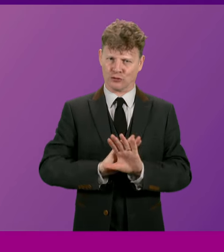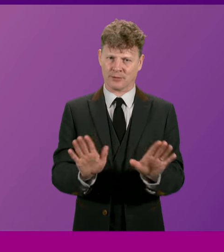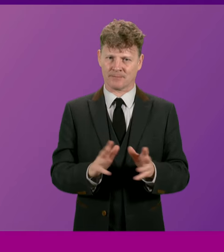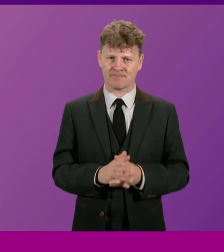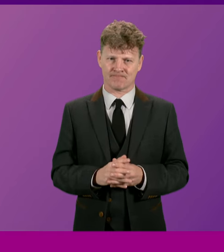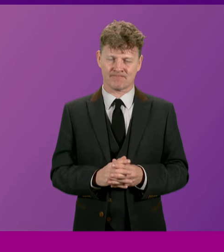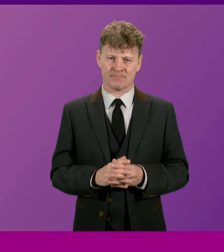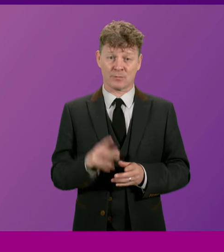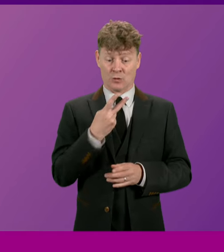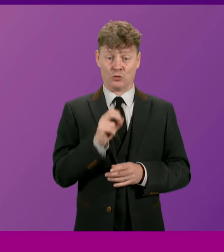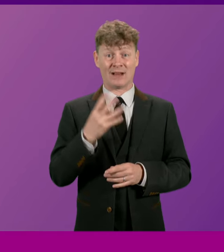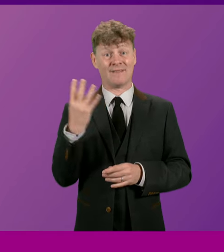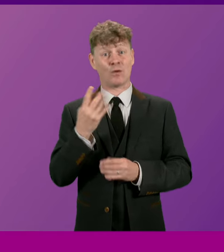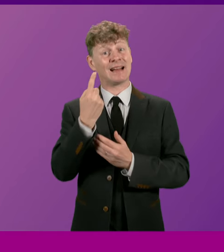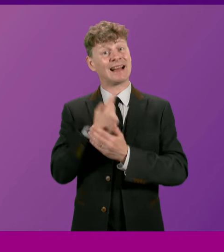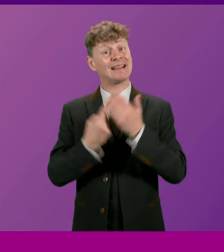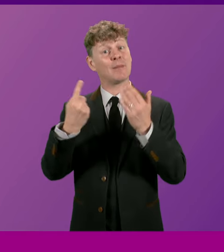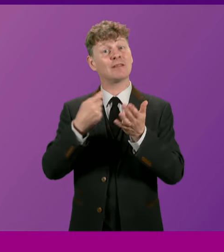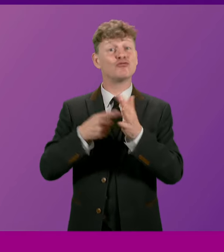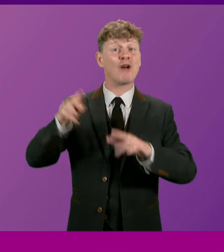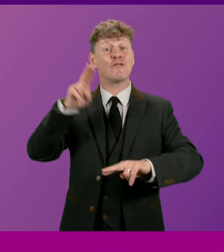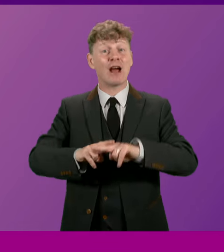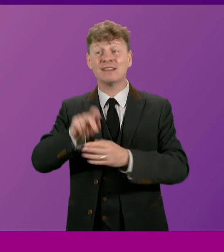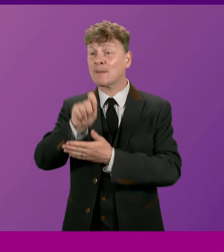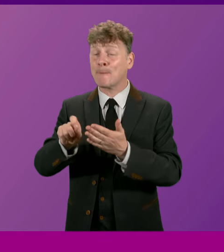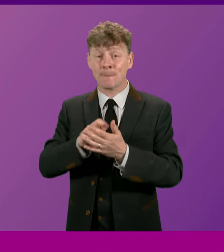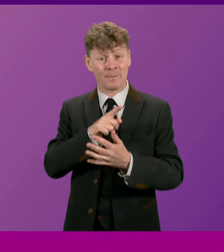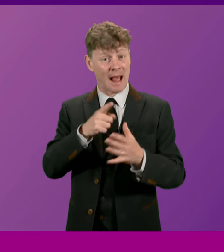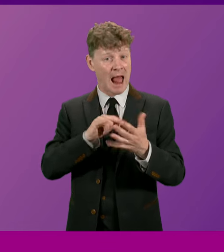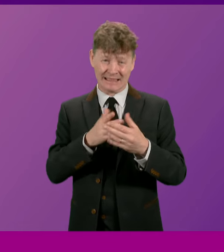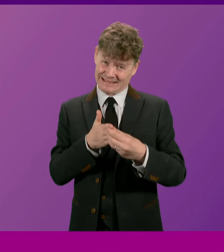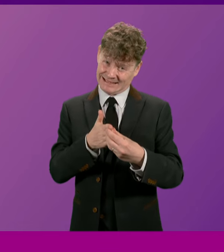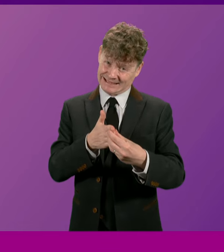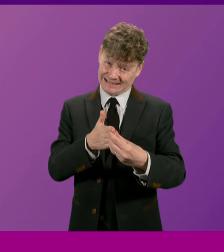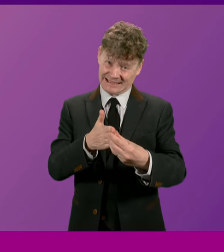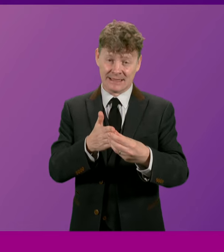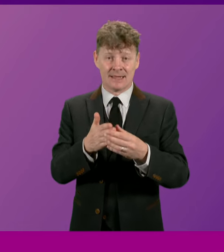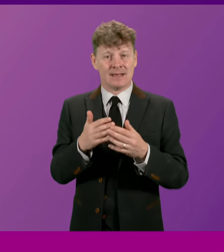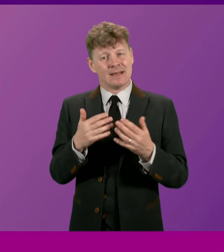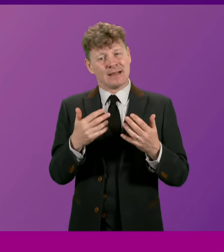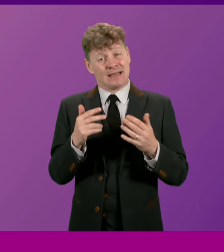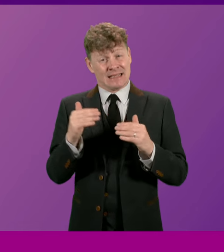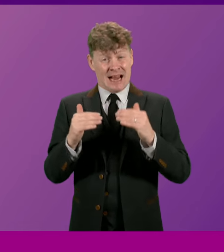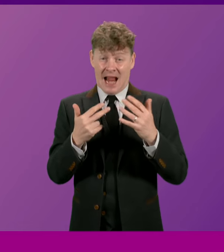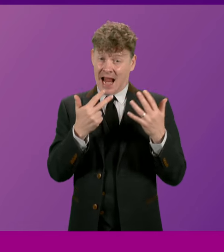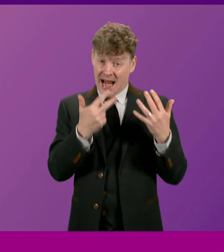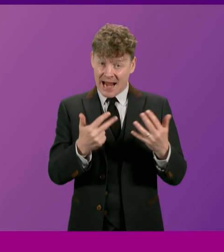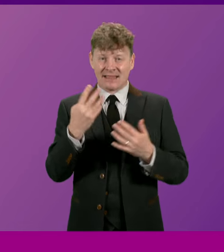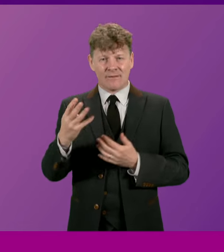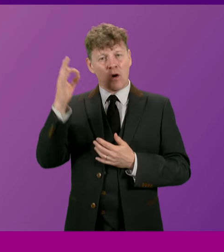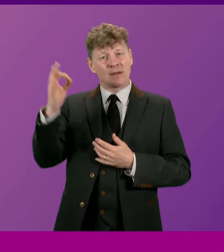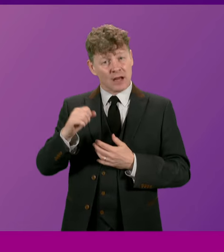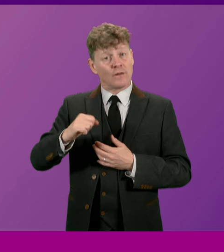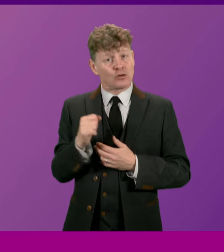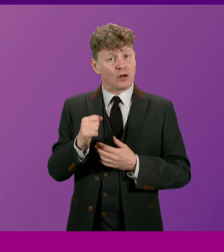The 2014 independence referendum, spearheaded by Alex, saw 84% of Scots turn